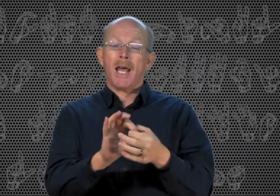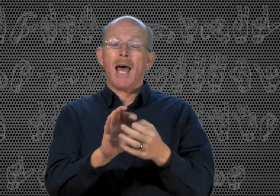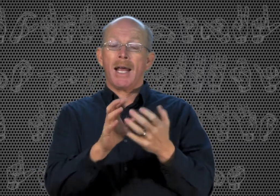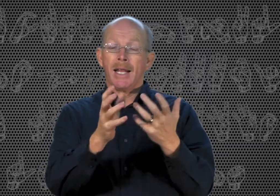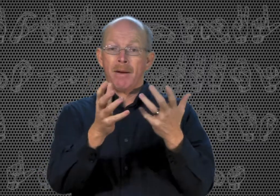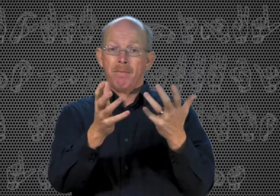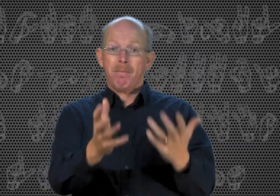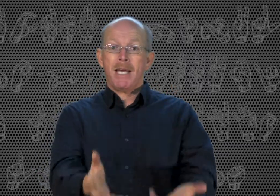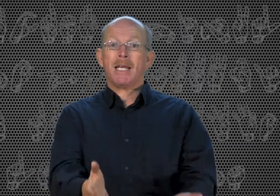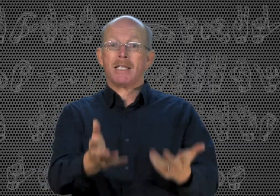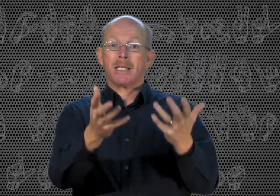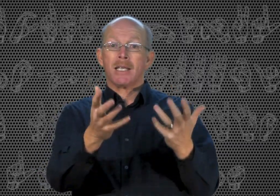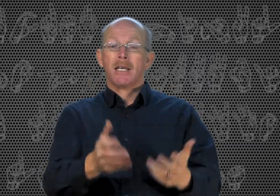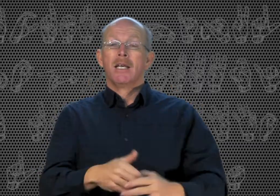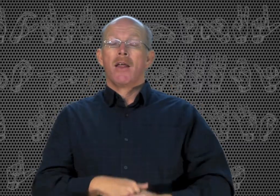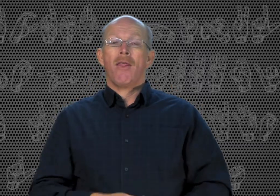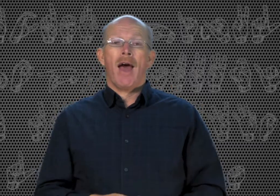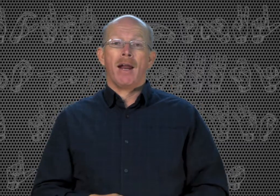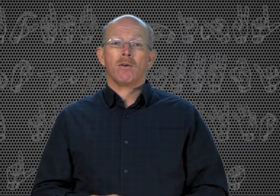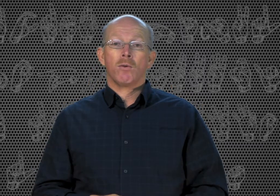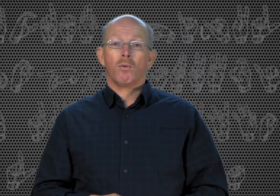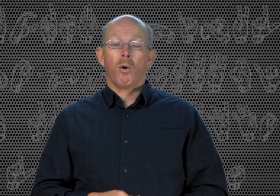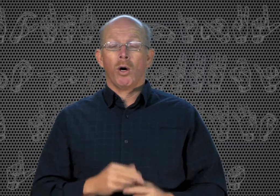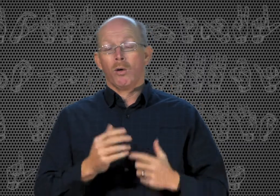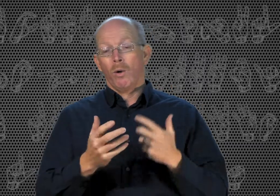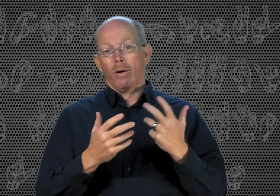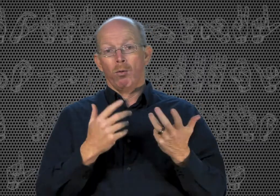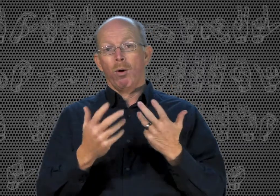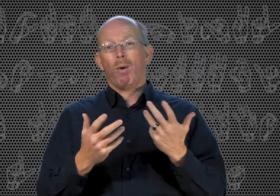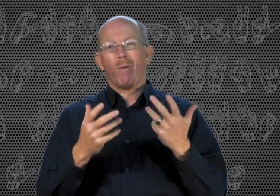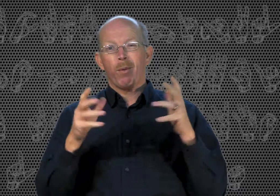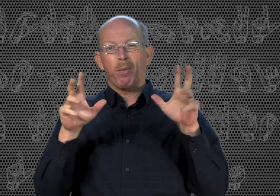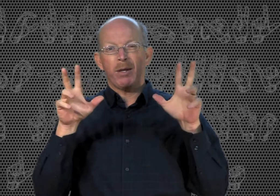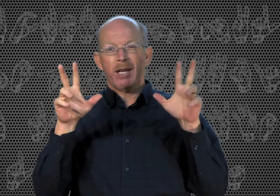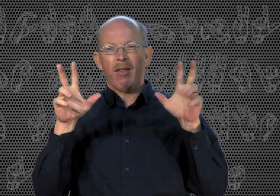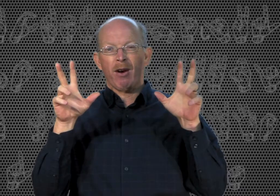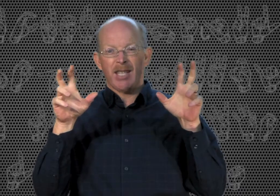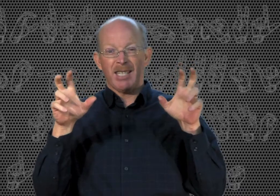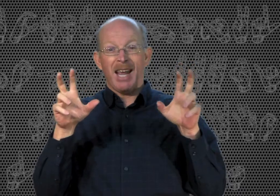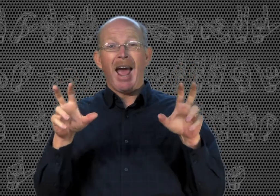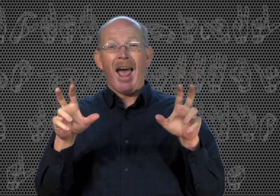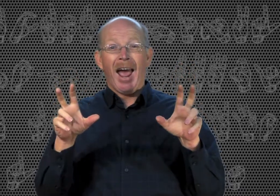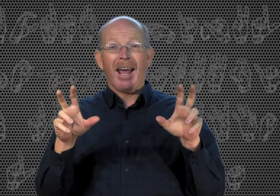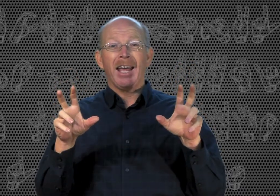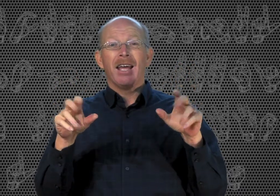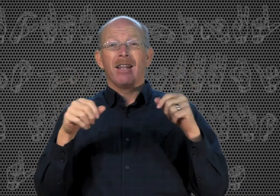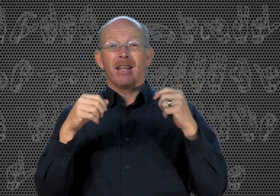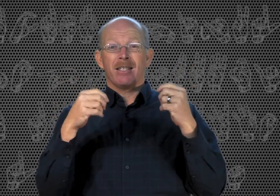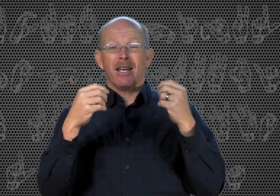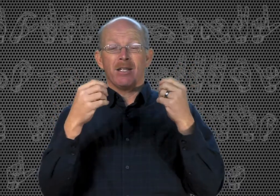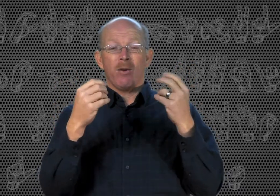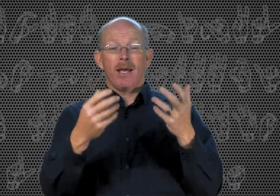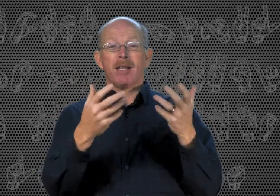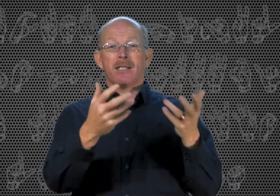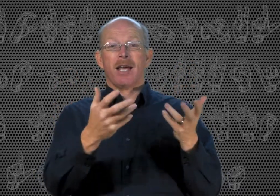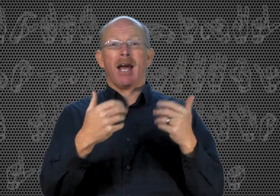sign that means that word or what we would put together as a tag that says okay this sign